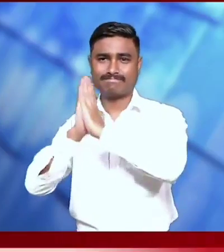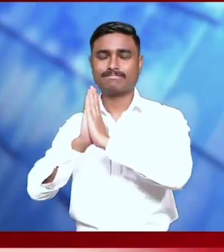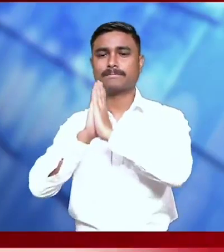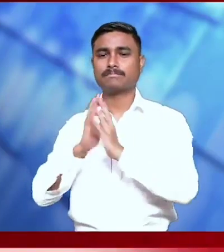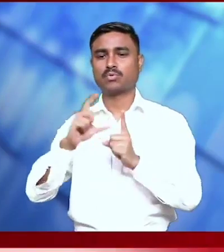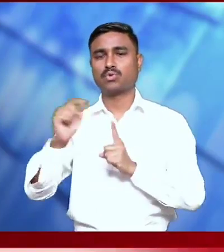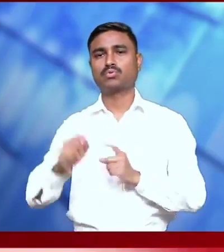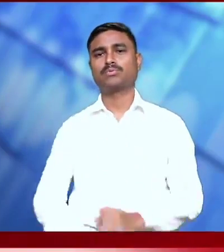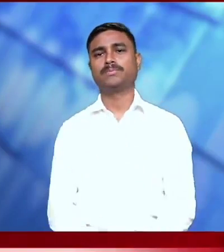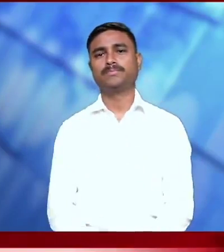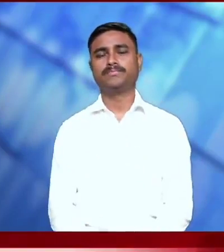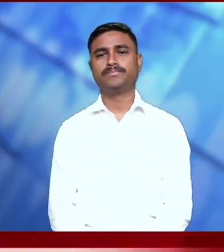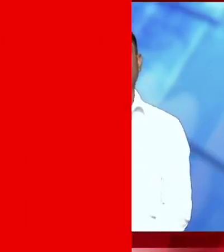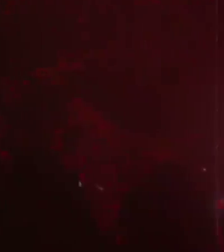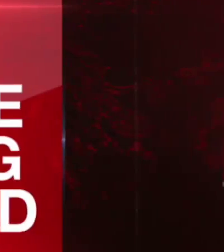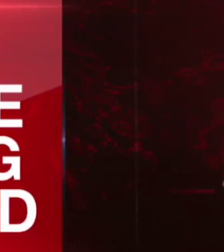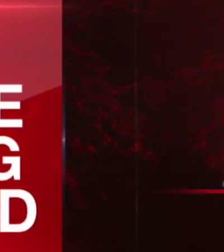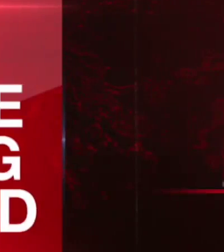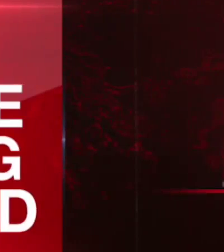of all Sikimi's people.